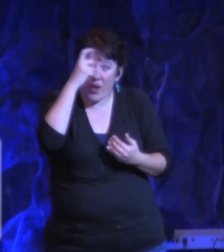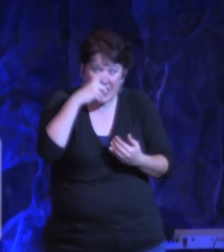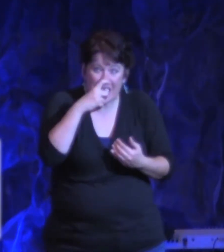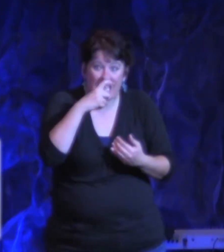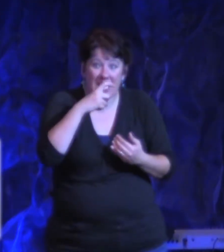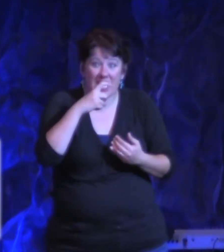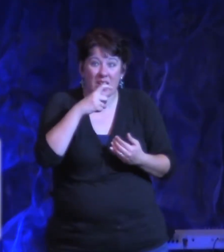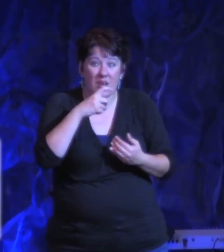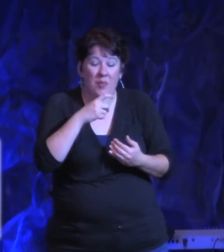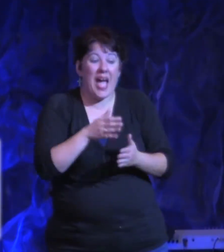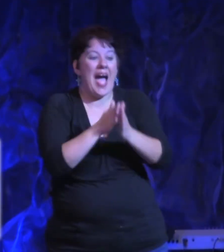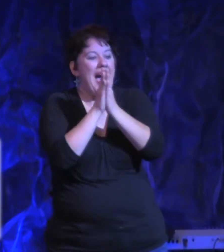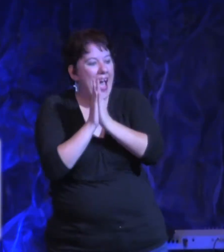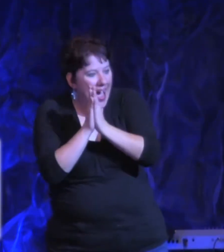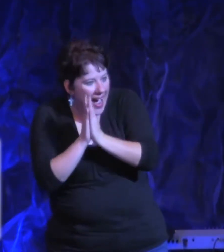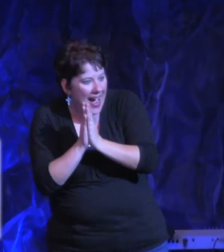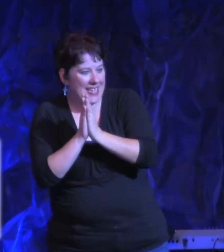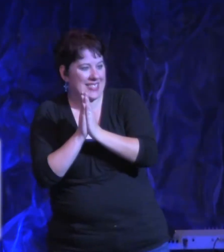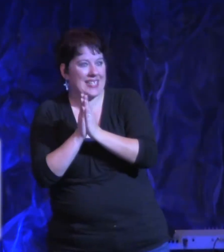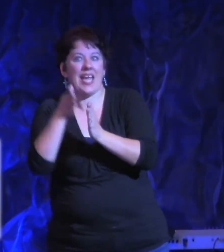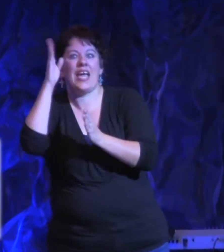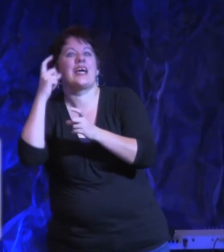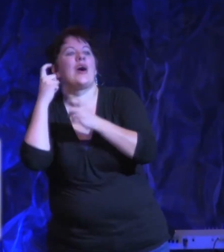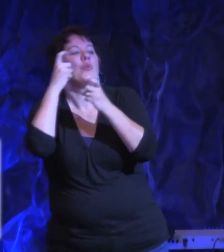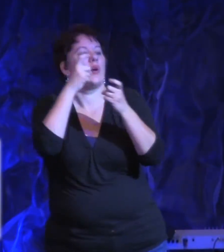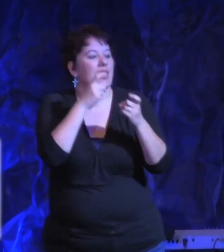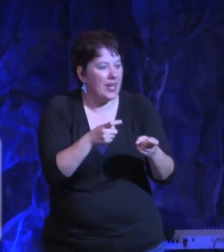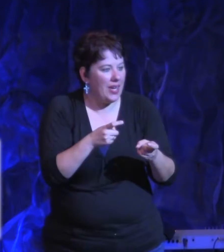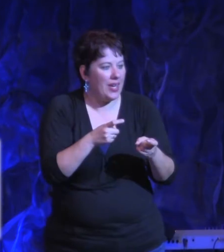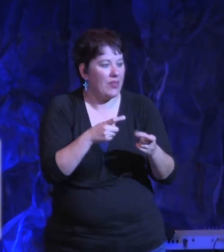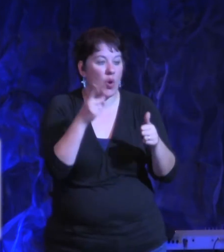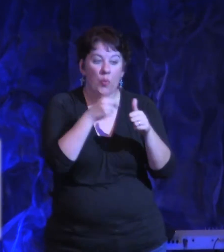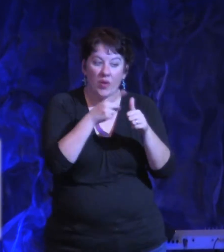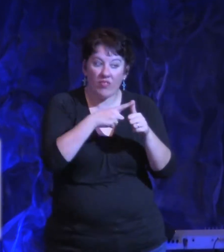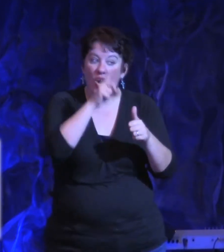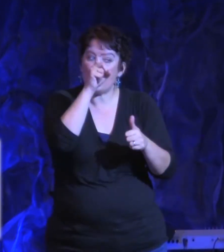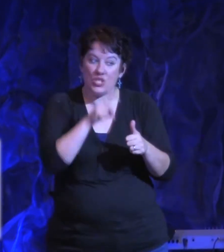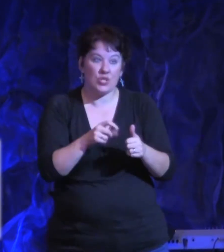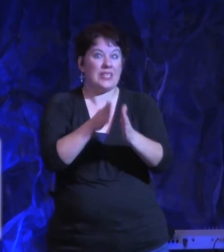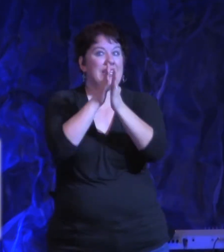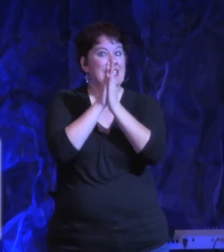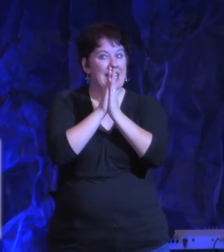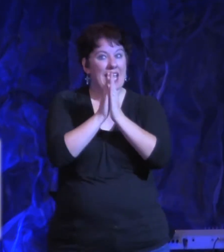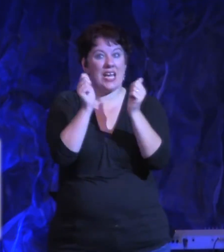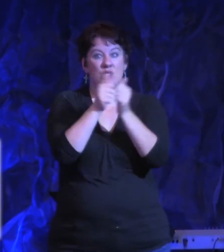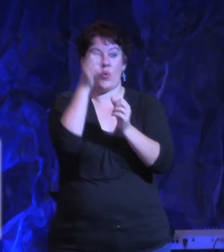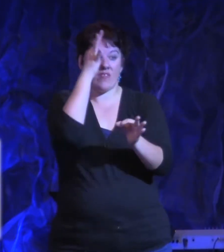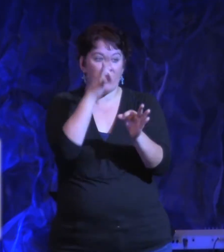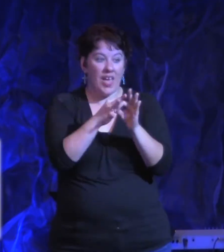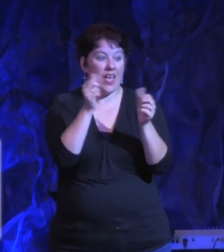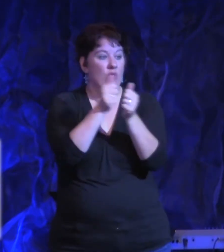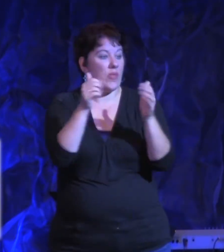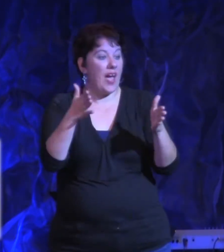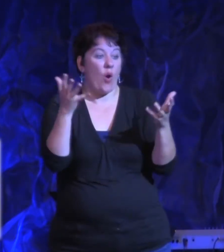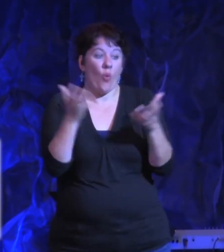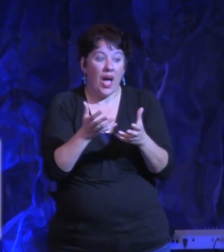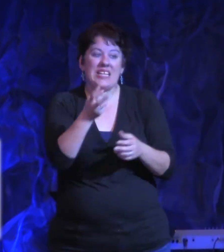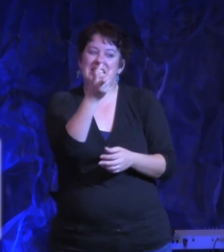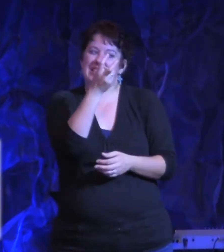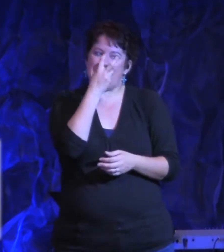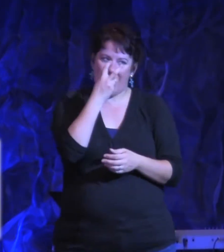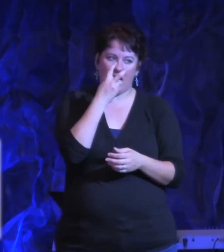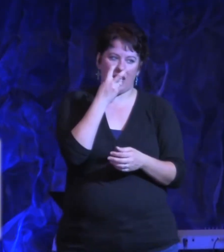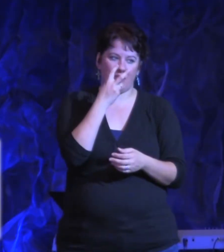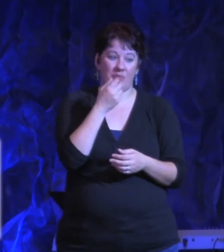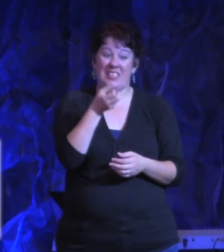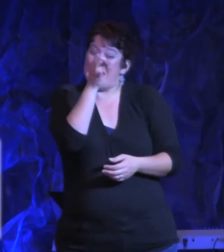be given to him. But he must ask in faith without any. For the one who? It's like the surf of